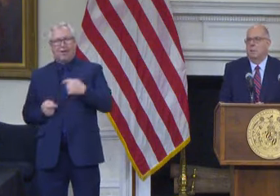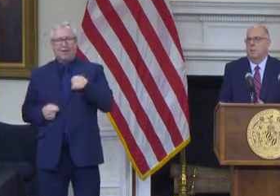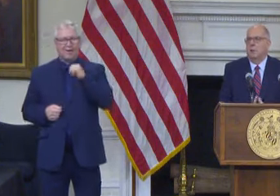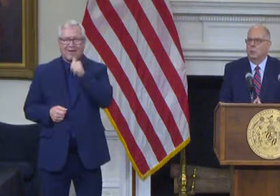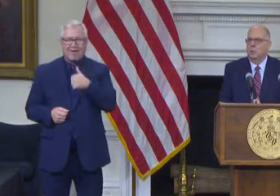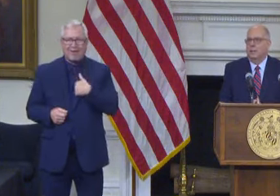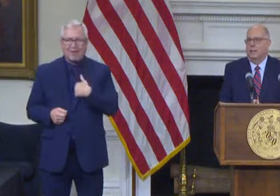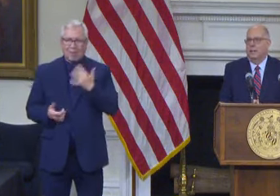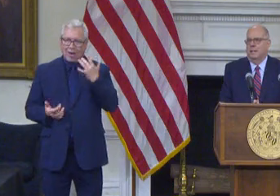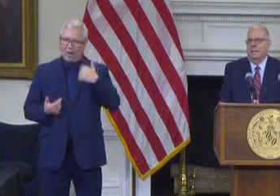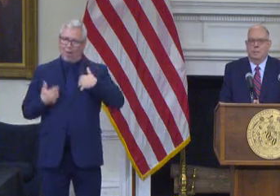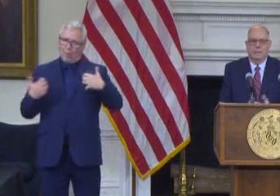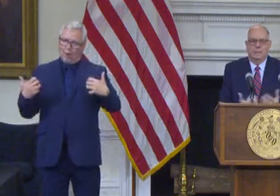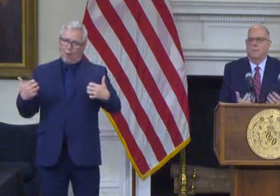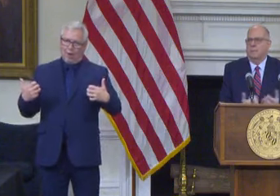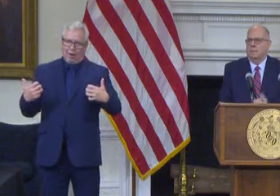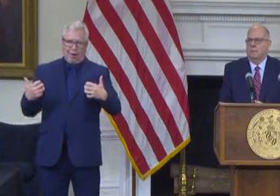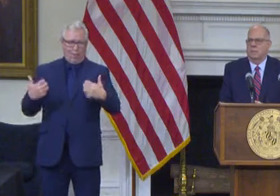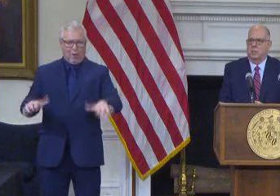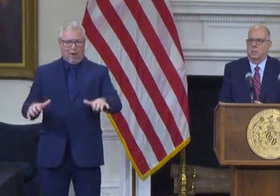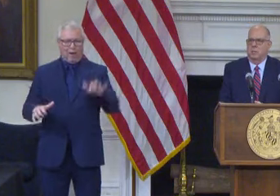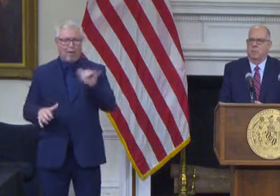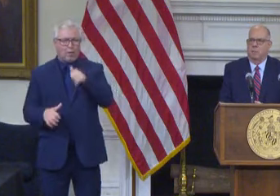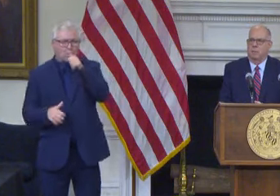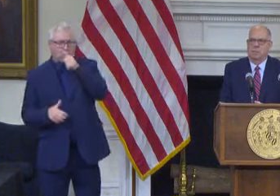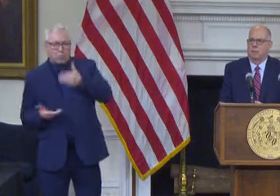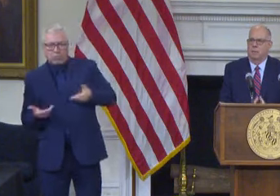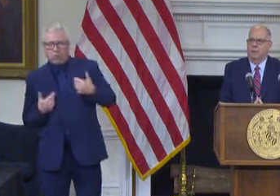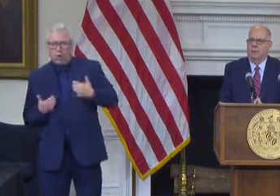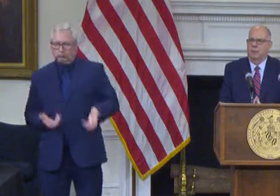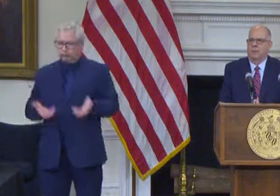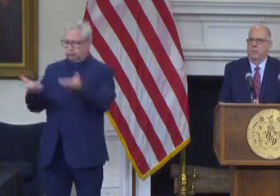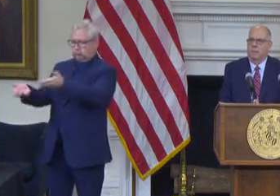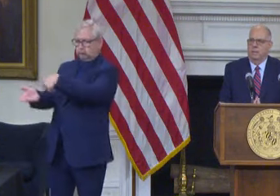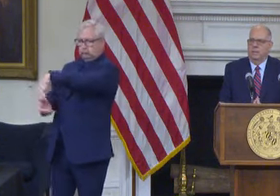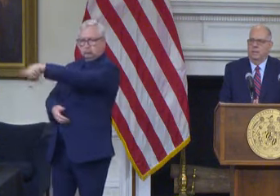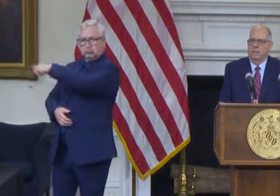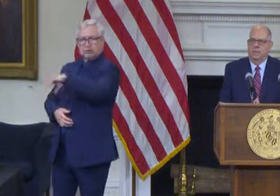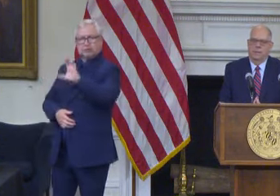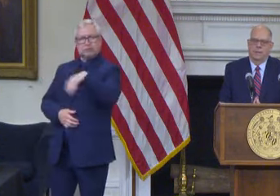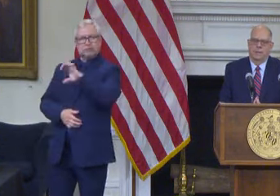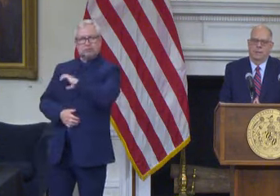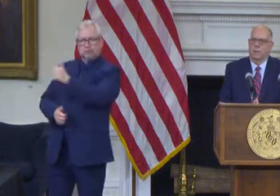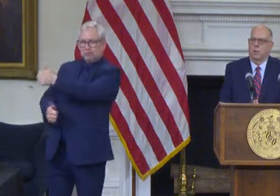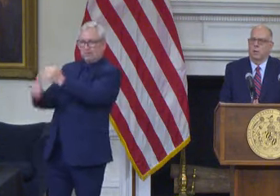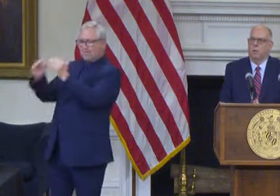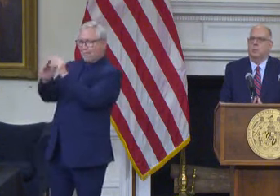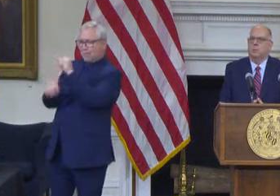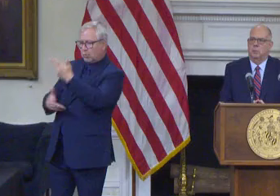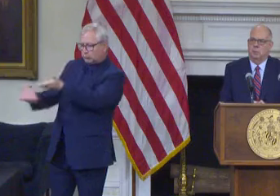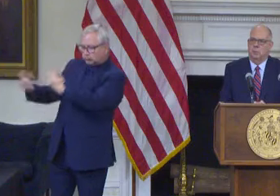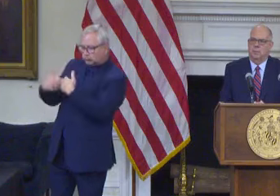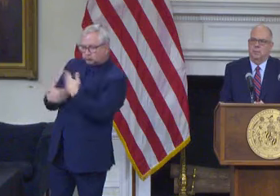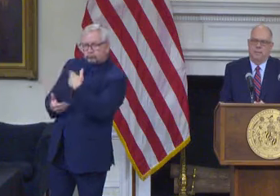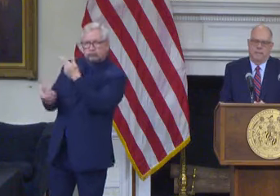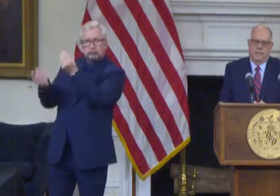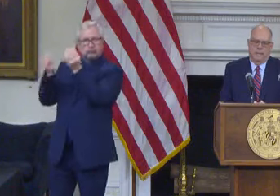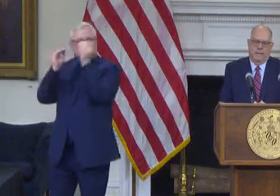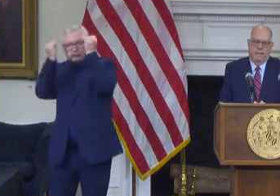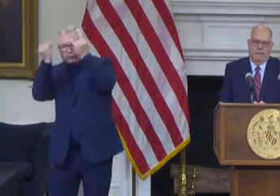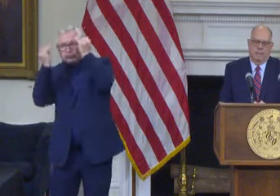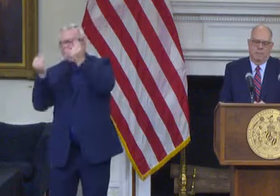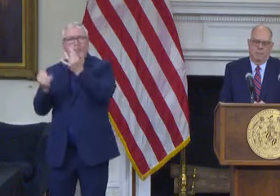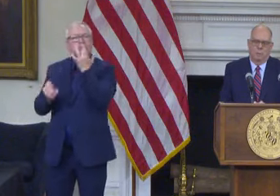very much opposed to that so we allowed citizens to just draw fair maps that don't favor anybody that are drawn the way they're supposed to be drawn and